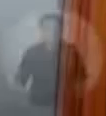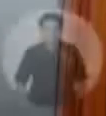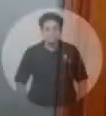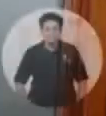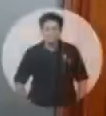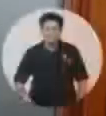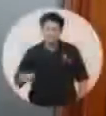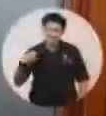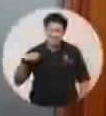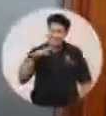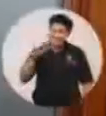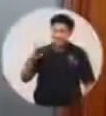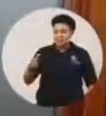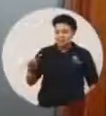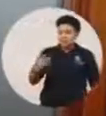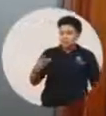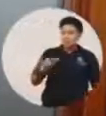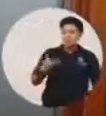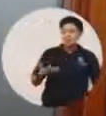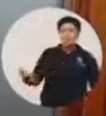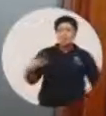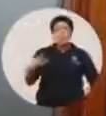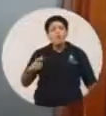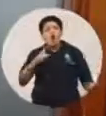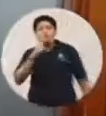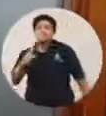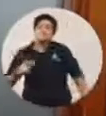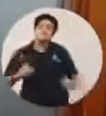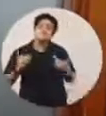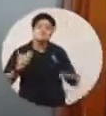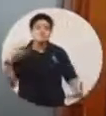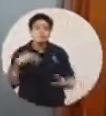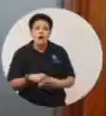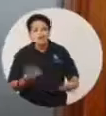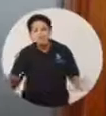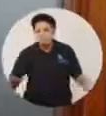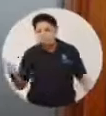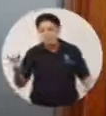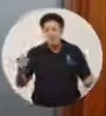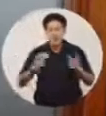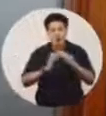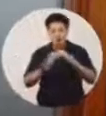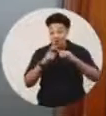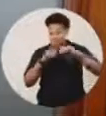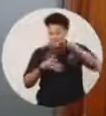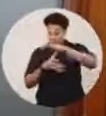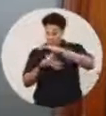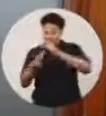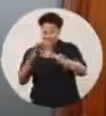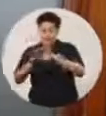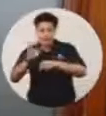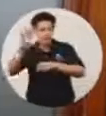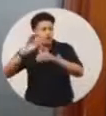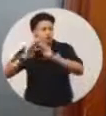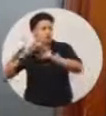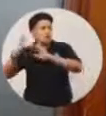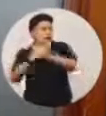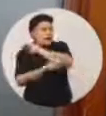We want real youth participation like we're under priority area 4 of Jamaica's